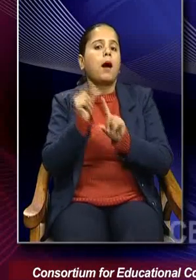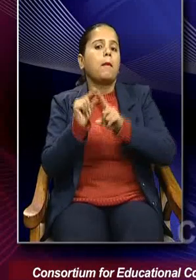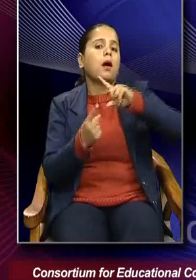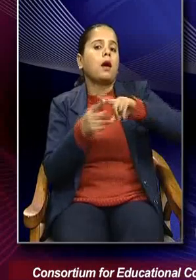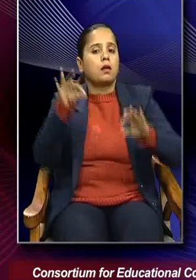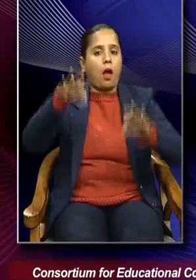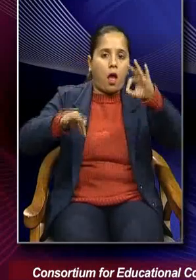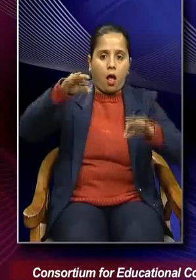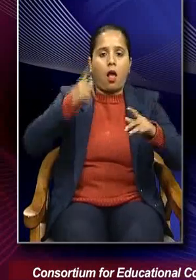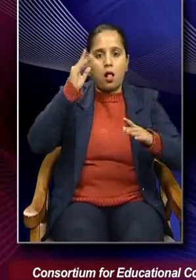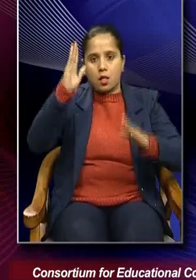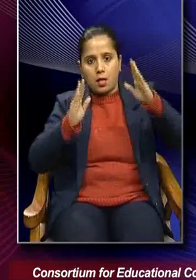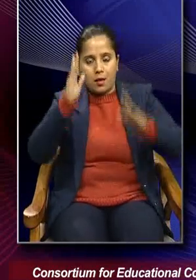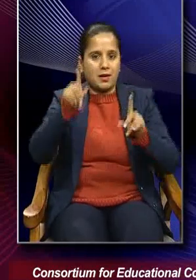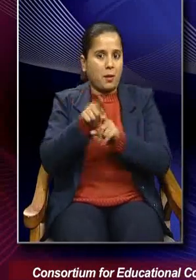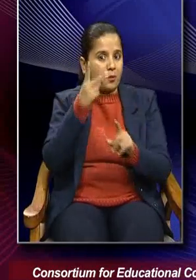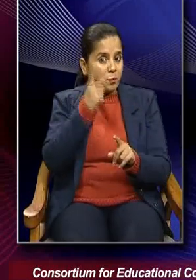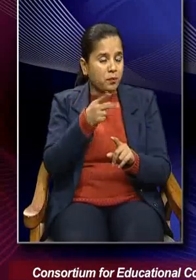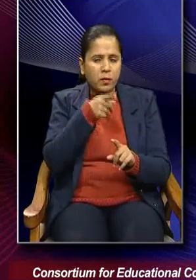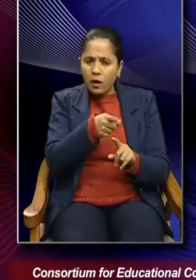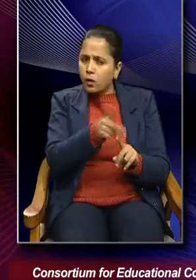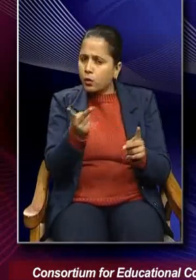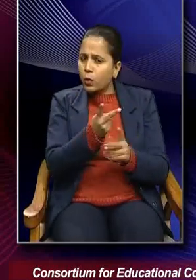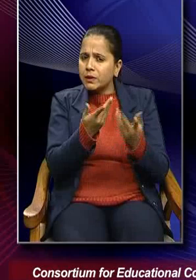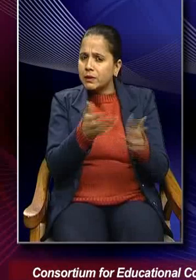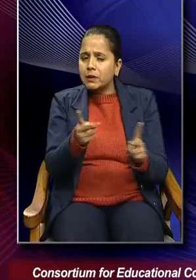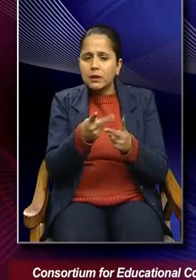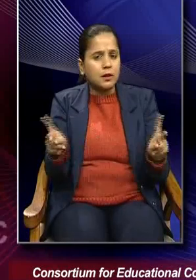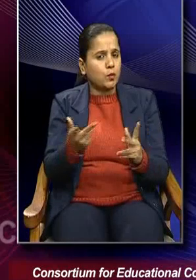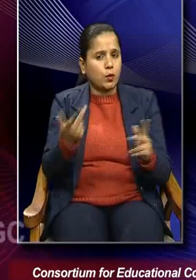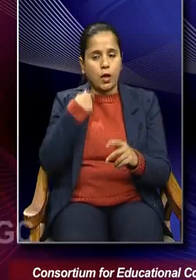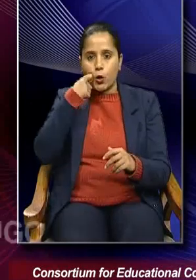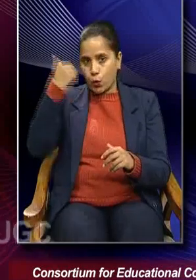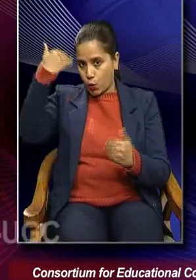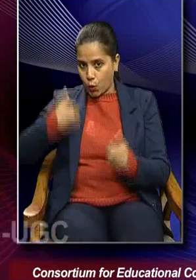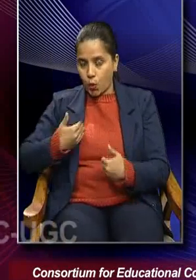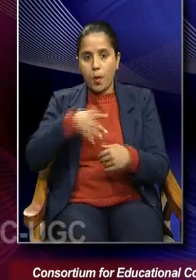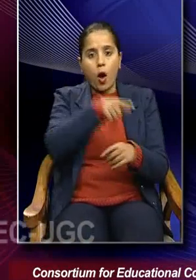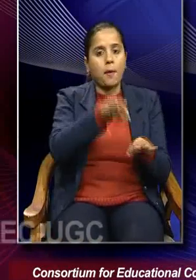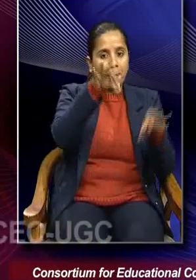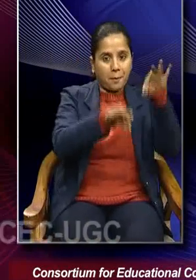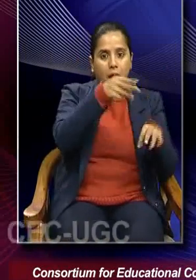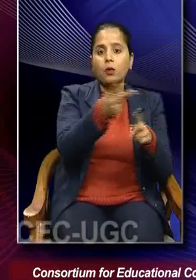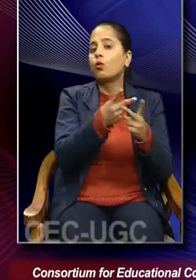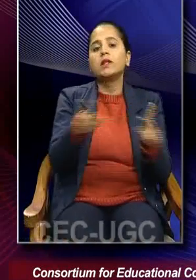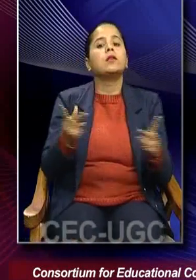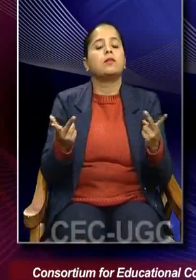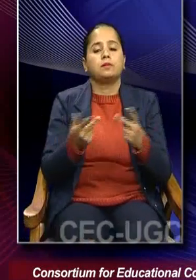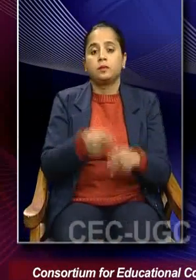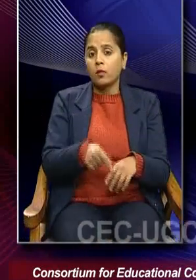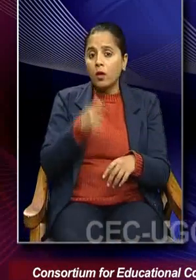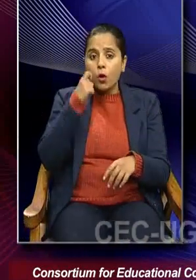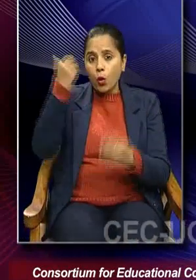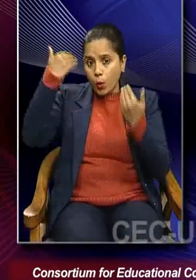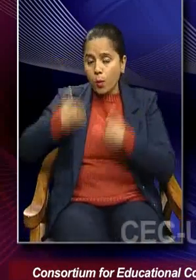what is the difference between a puppet and a human being? Berger says that human beings